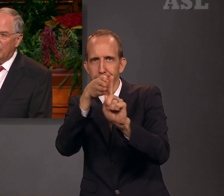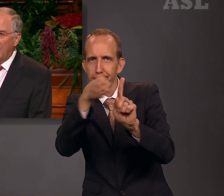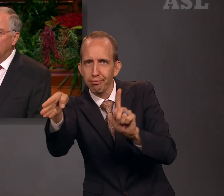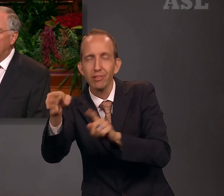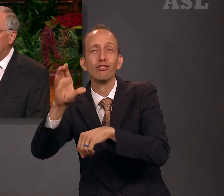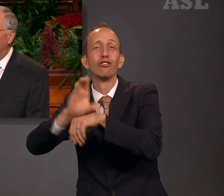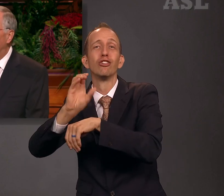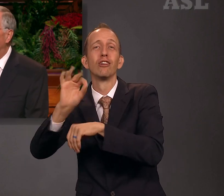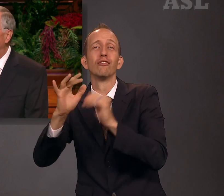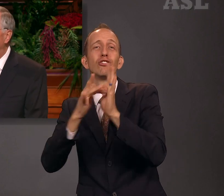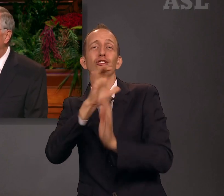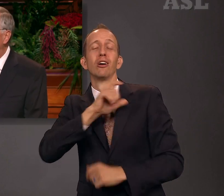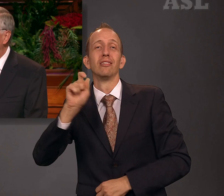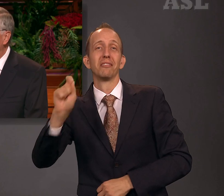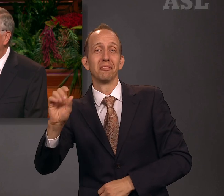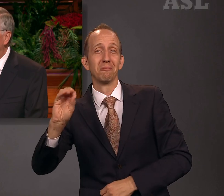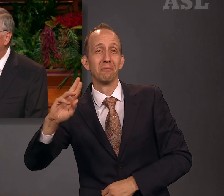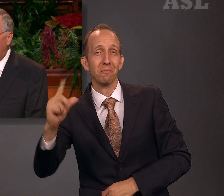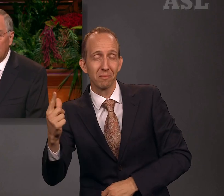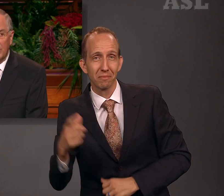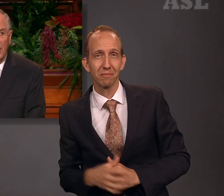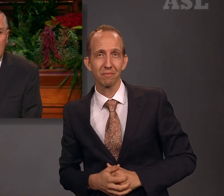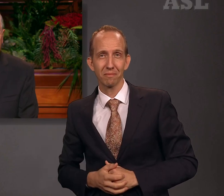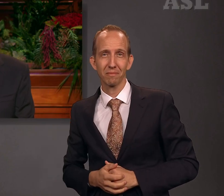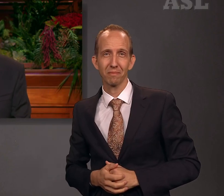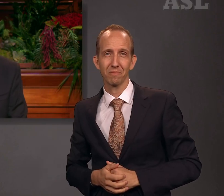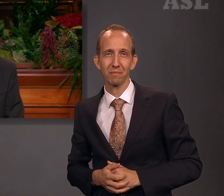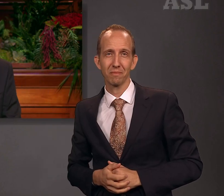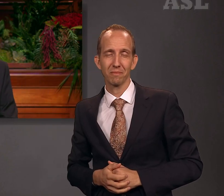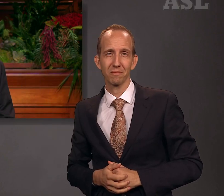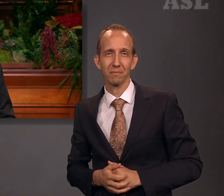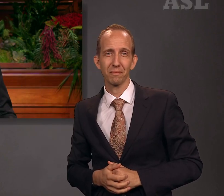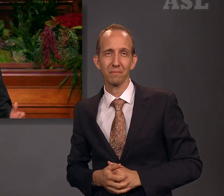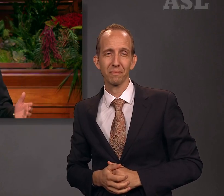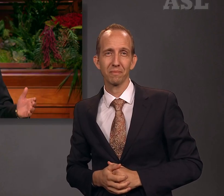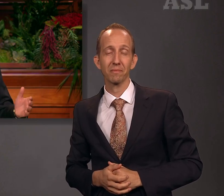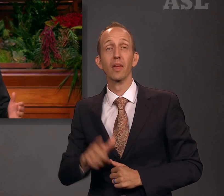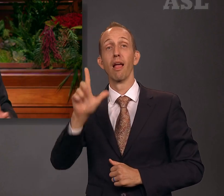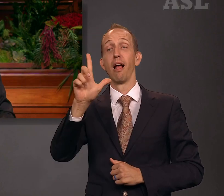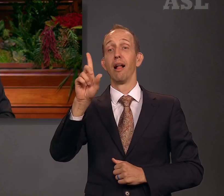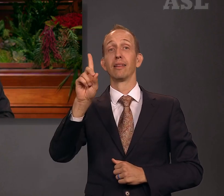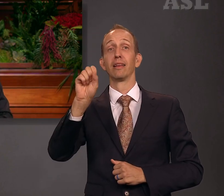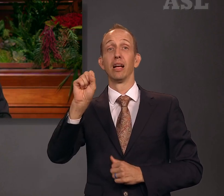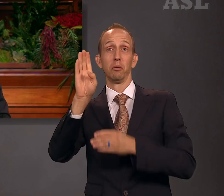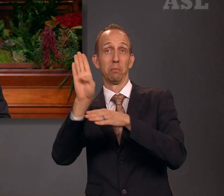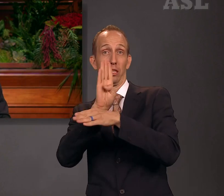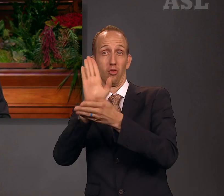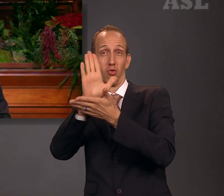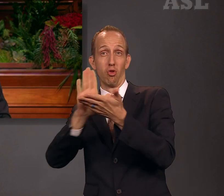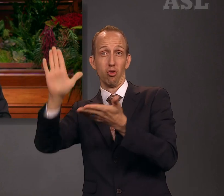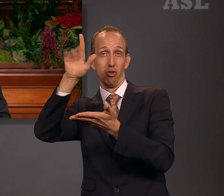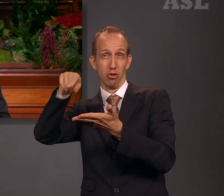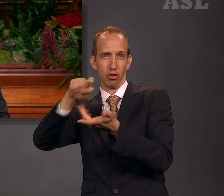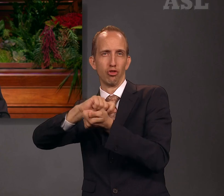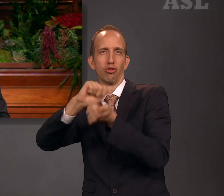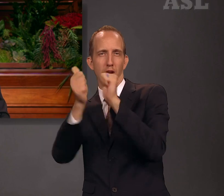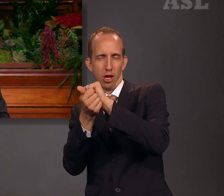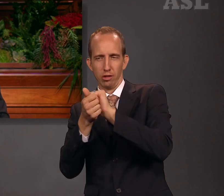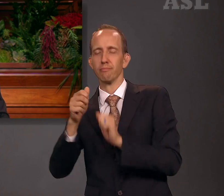transitioned to churchofjesuschrist.org. The name of LDS Business College was changed to Ensign